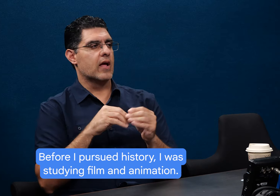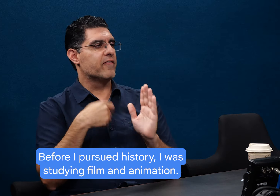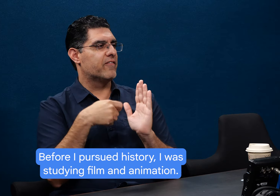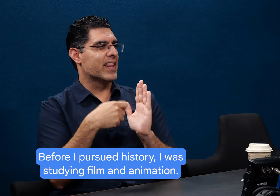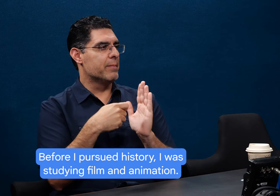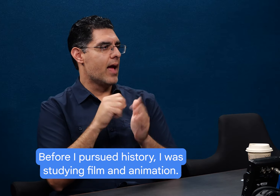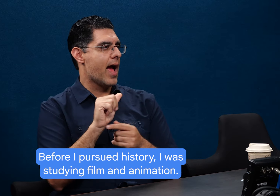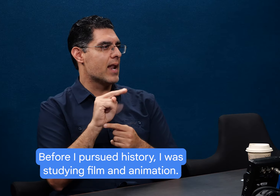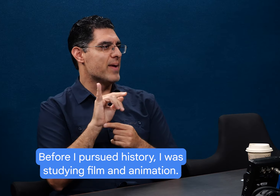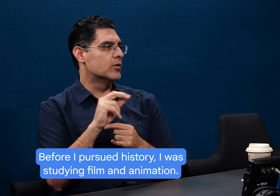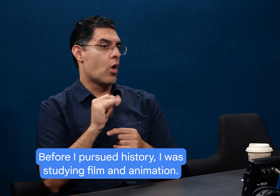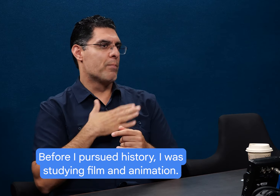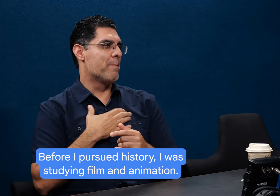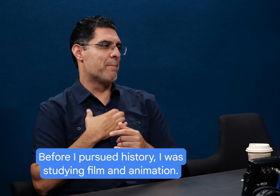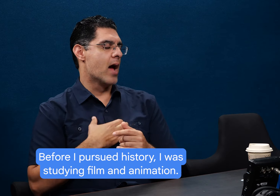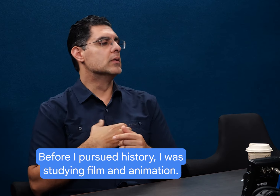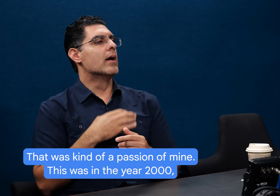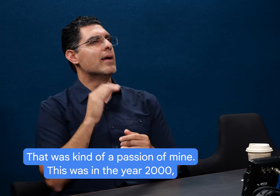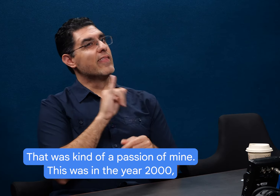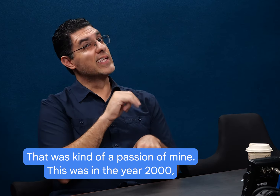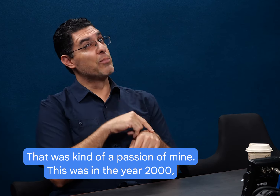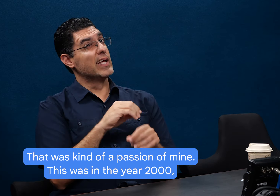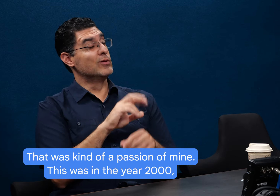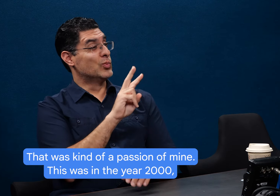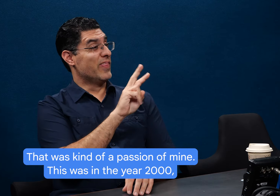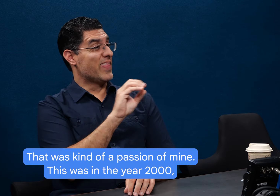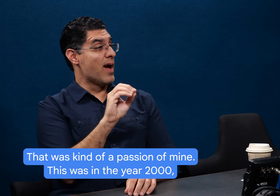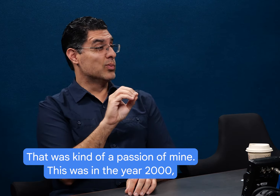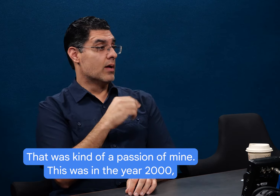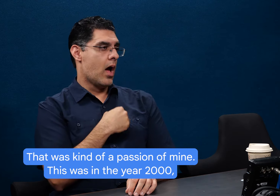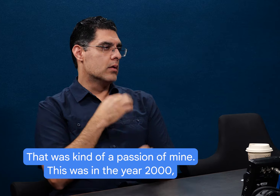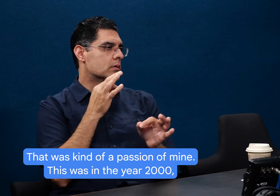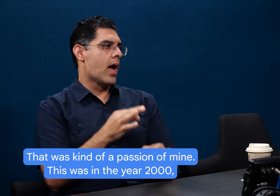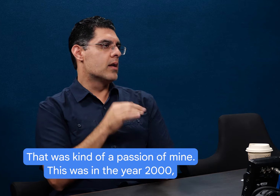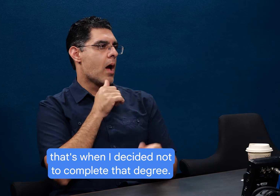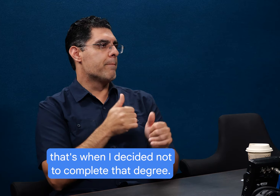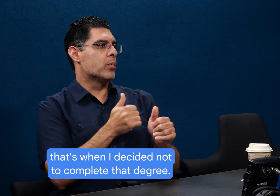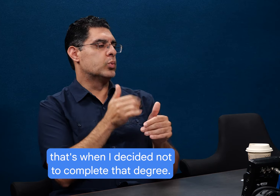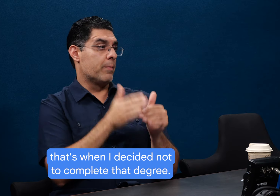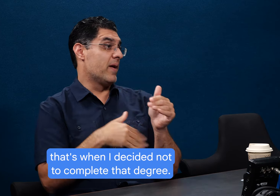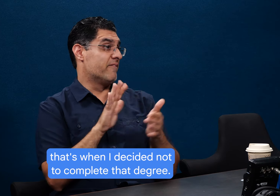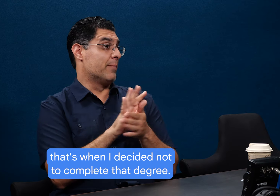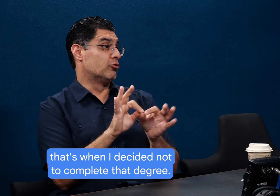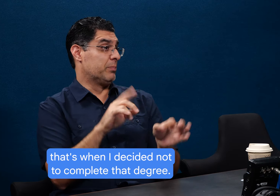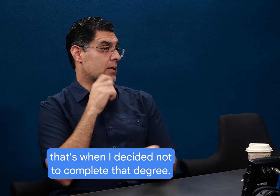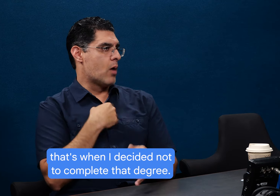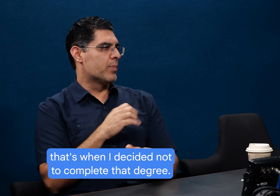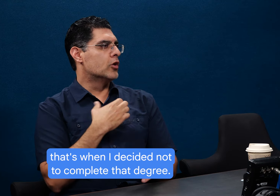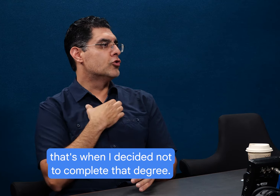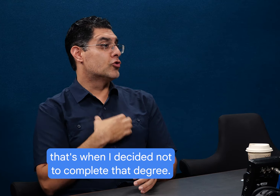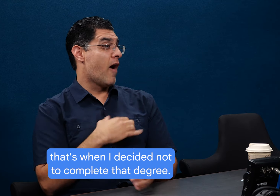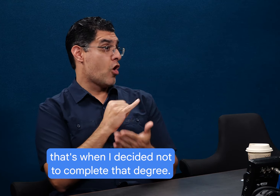Before I pursued history, was studying film and animation. That was kind of a passion of mine. This was in the year 2000. That's when I decided not to